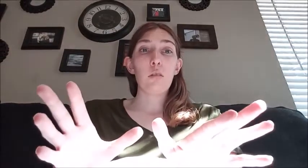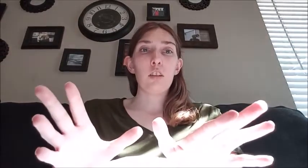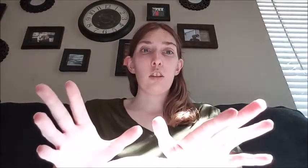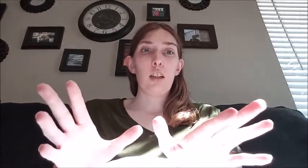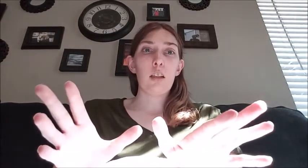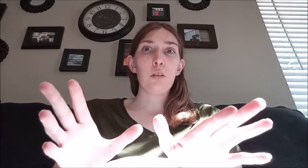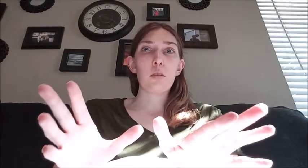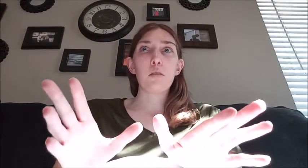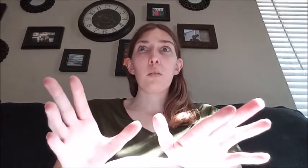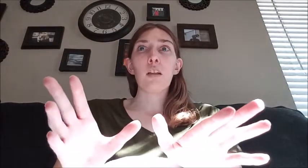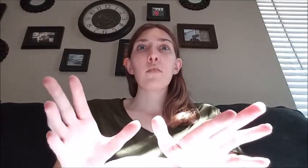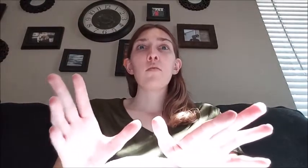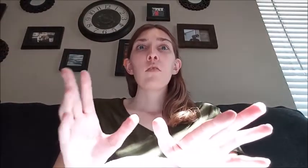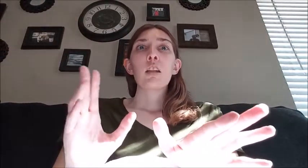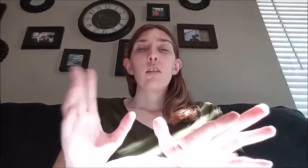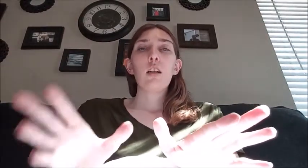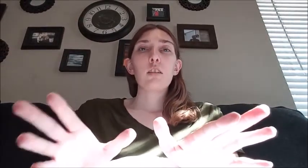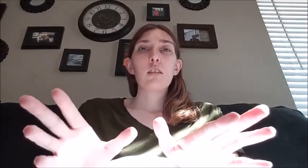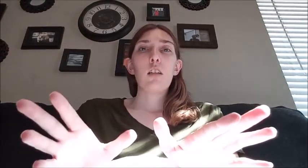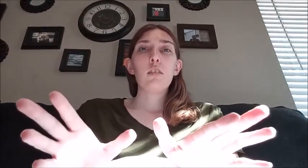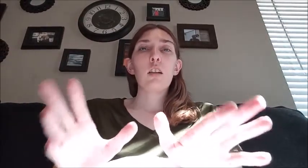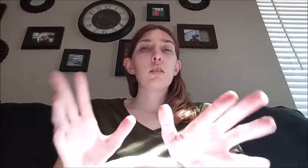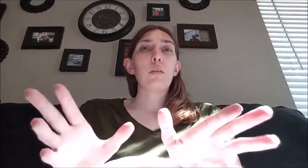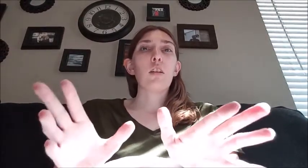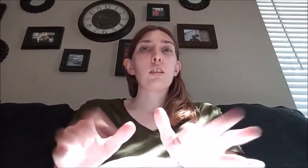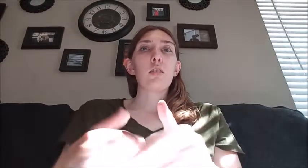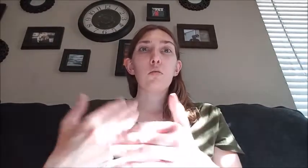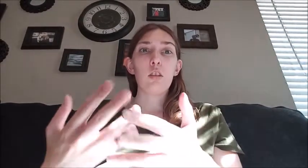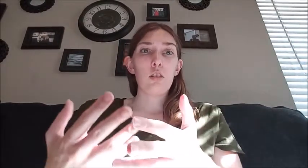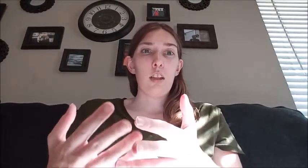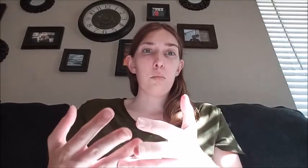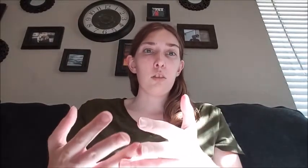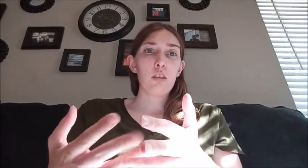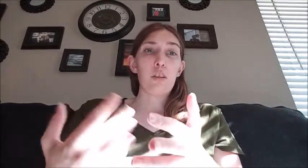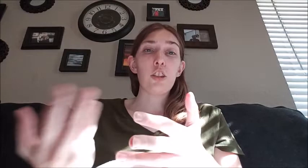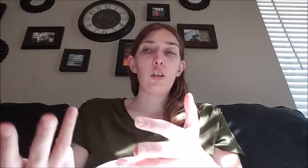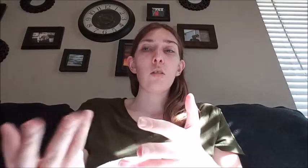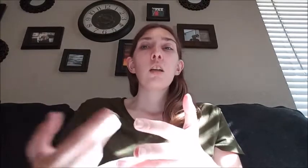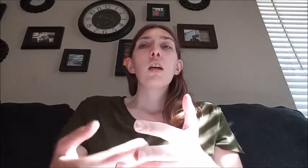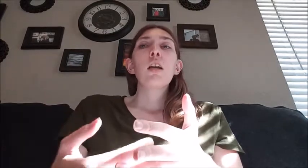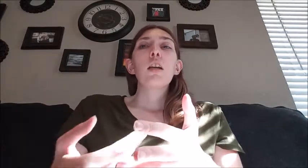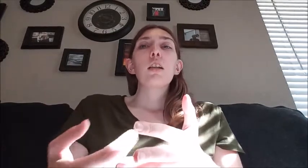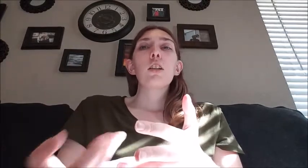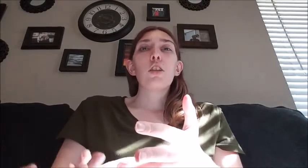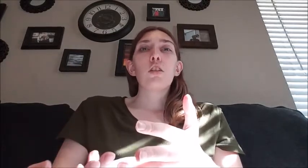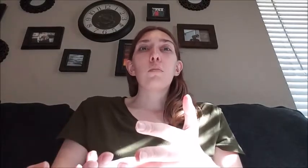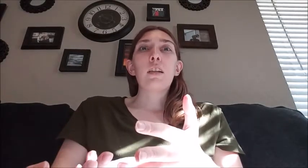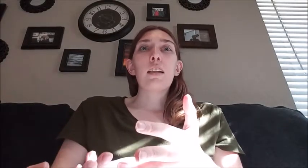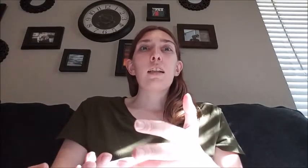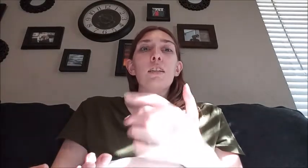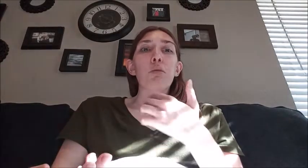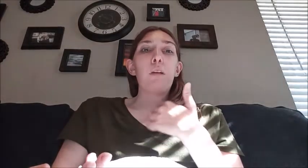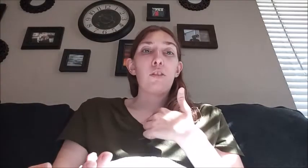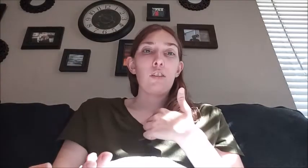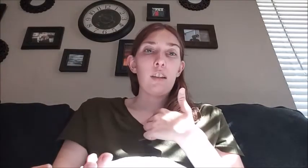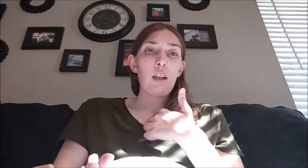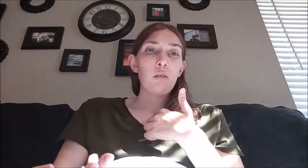want to start adding music to my vlogs and stuff not to my vlogs I do want to start adding music to my channel in general but the thing is with my throat right now